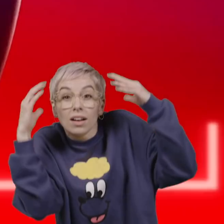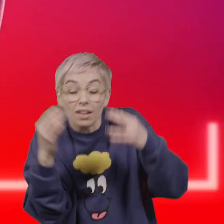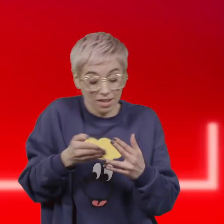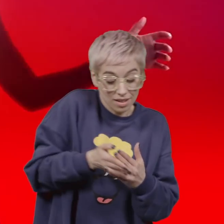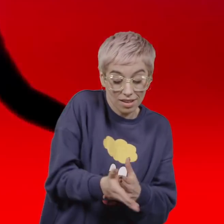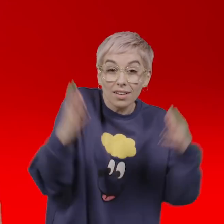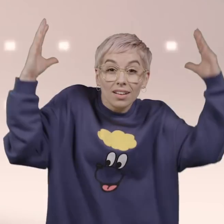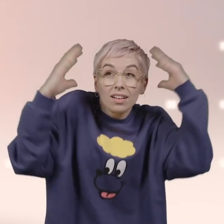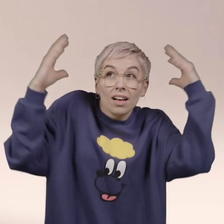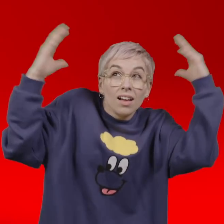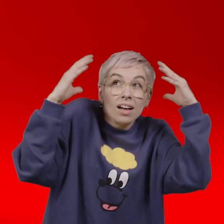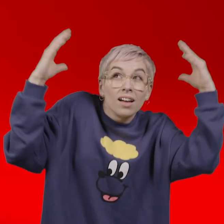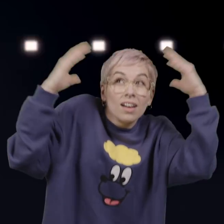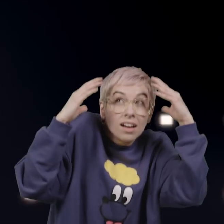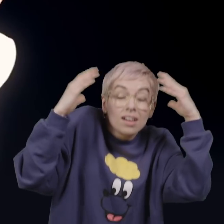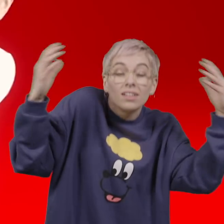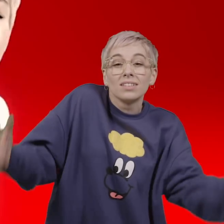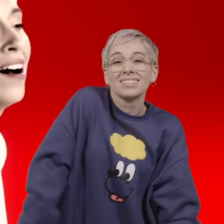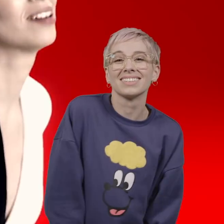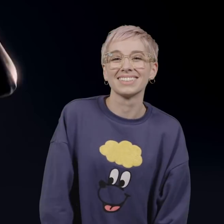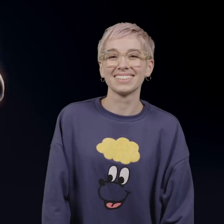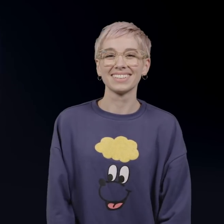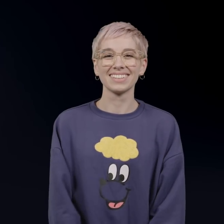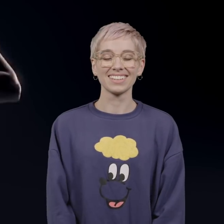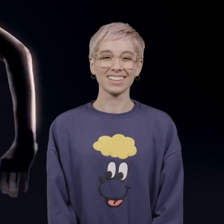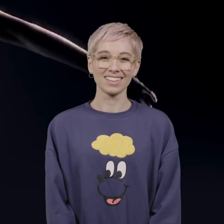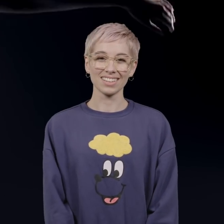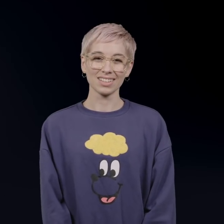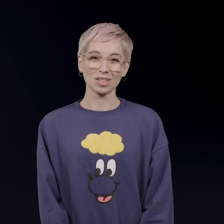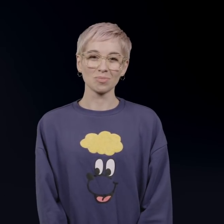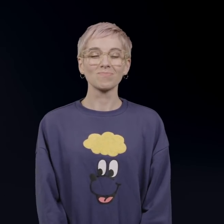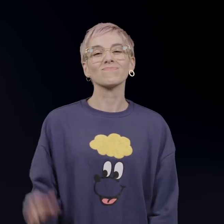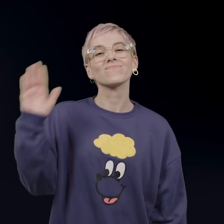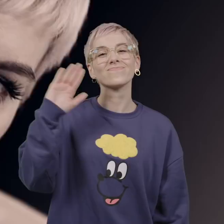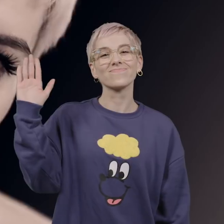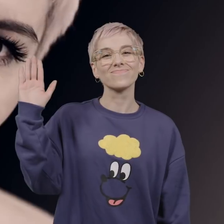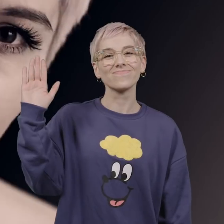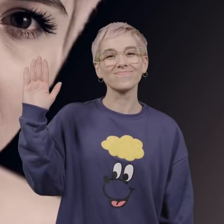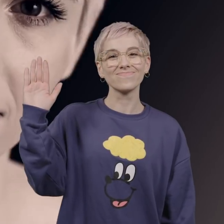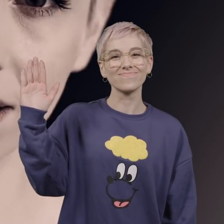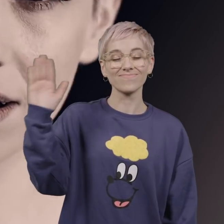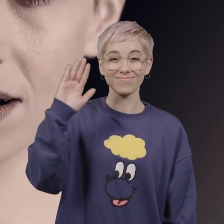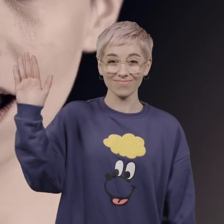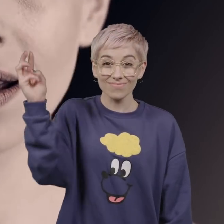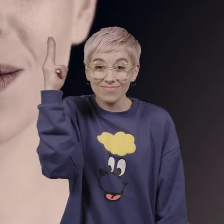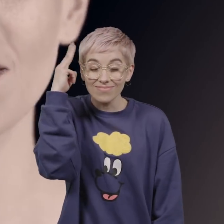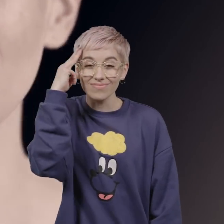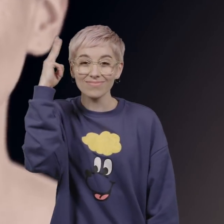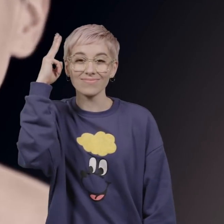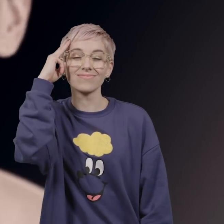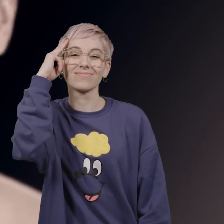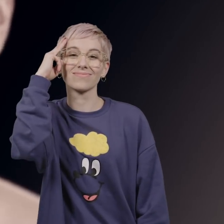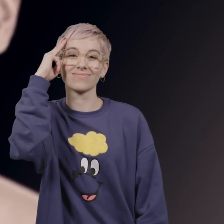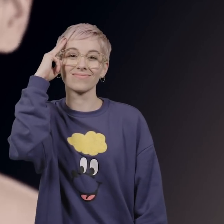don't last Hey, hey